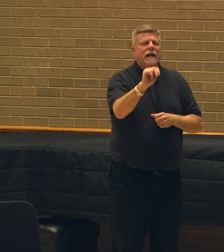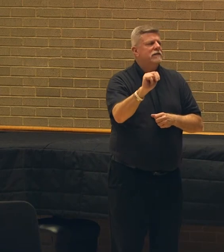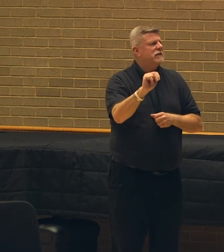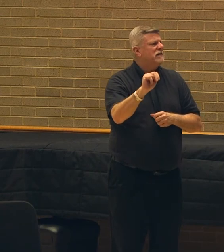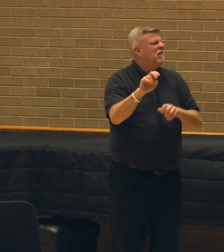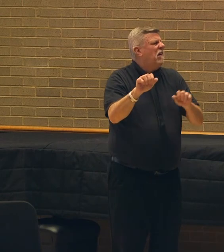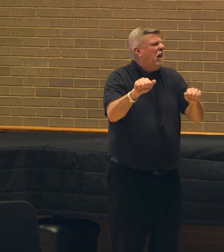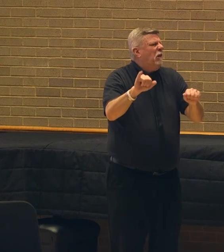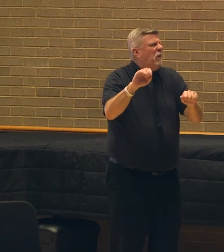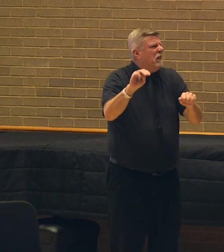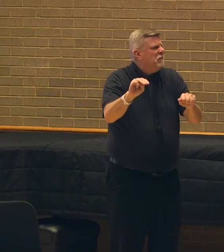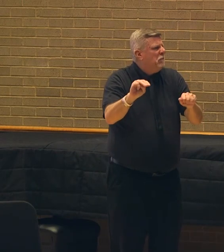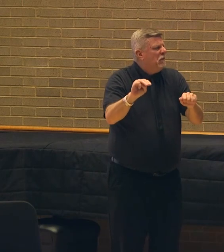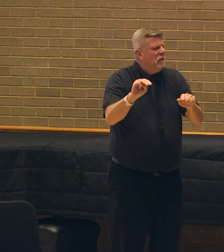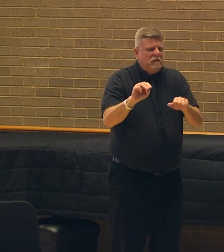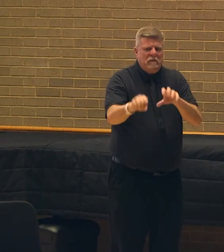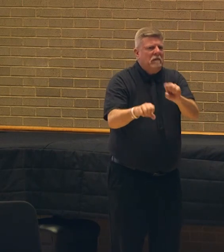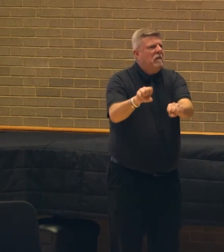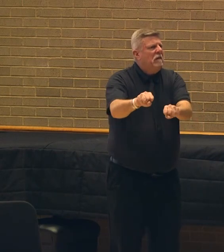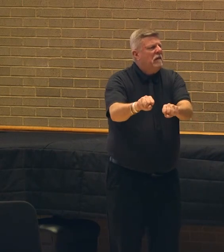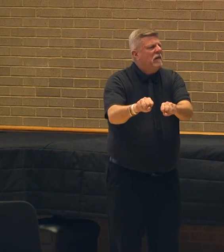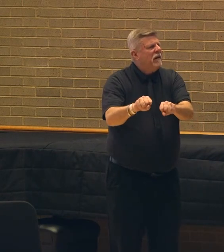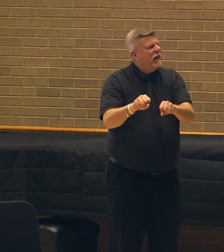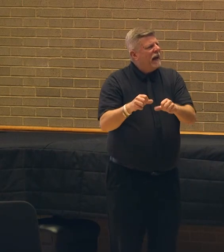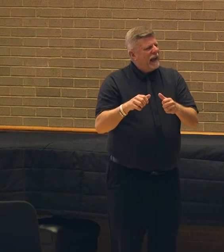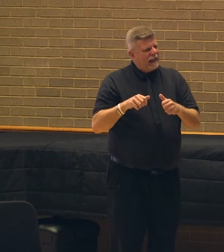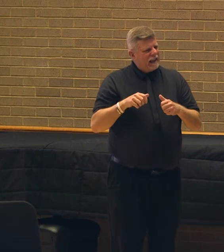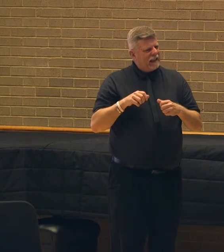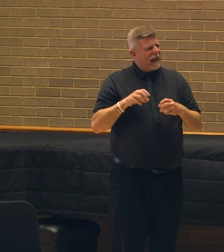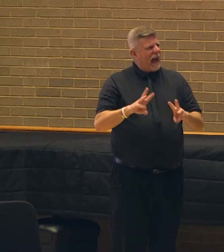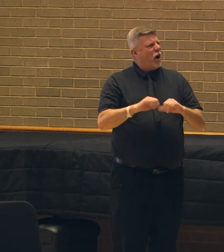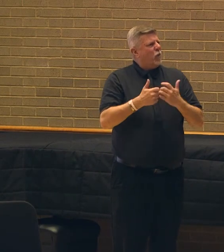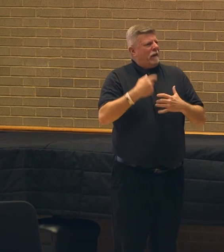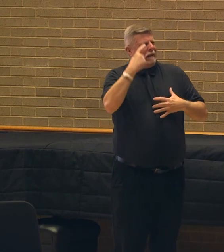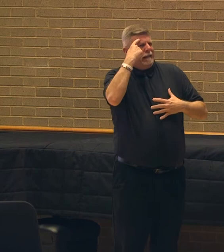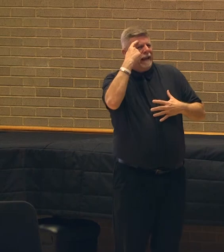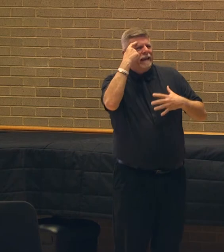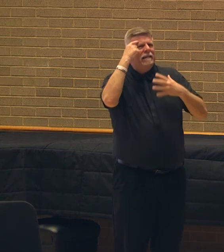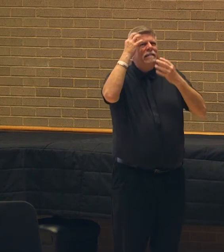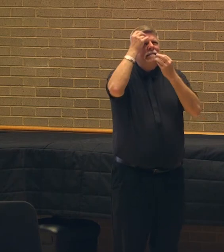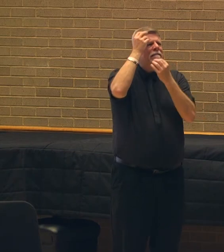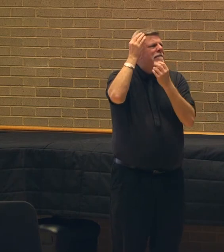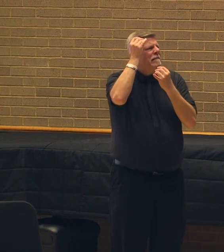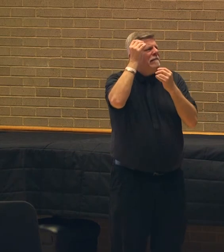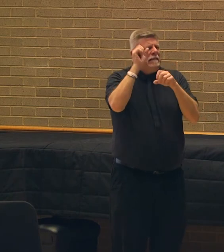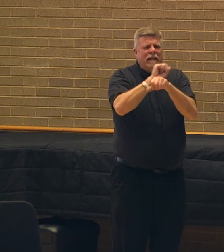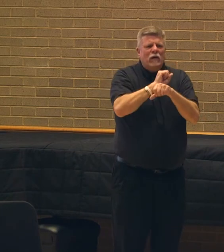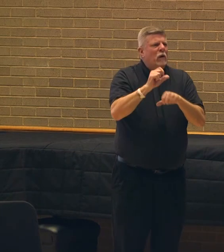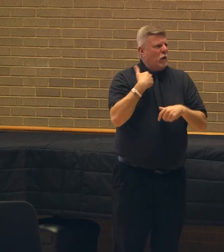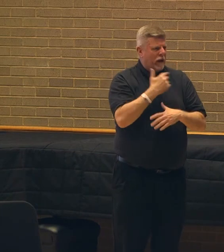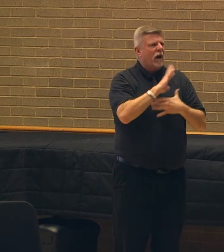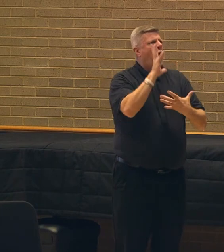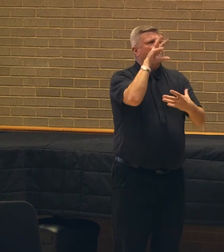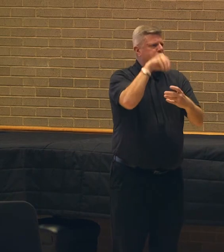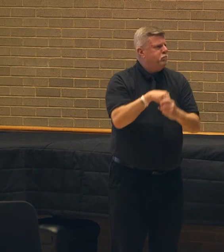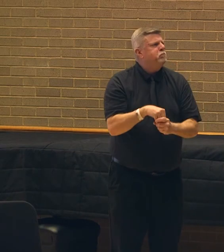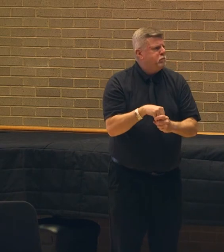technologies, and the ways of thinking and working that we all participate in, no matter what our identities are.